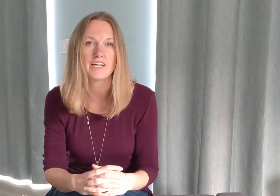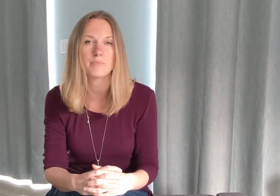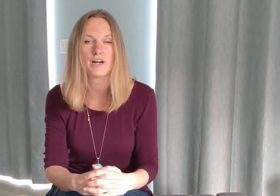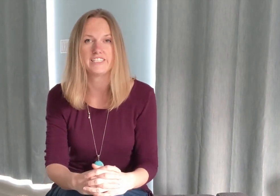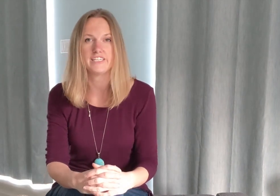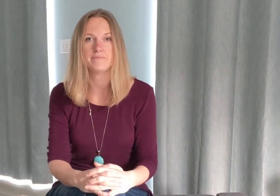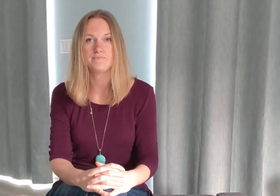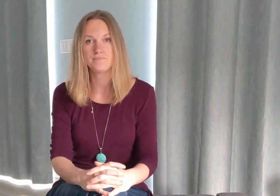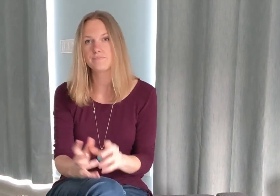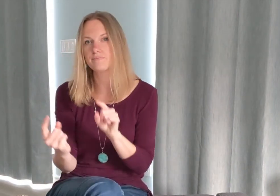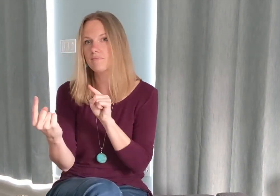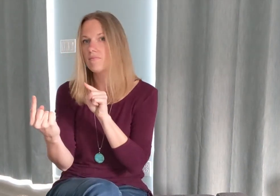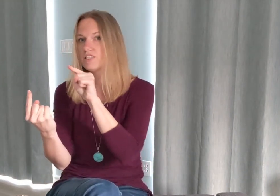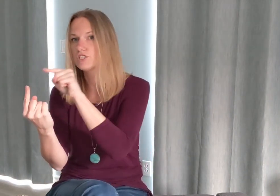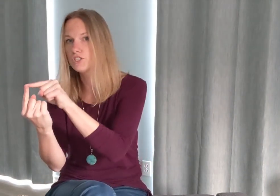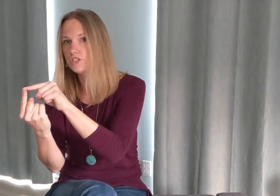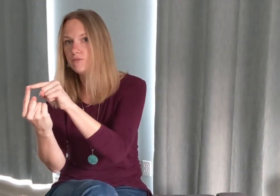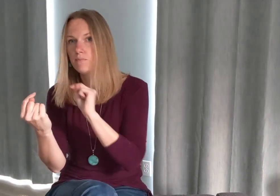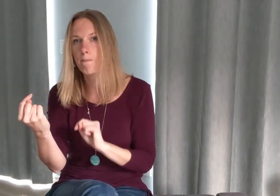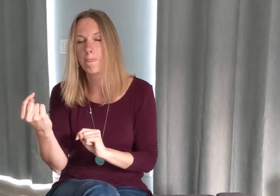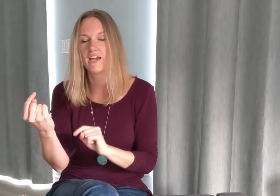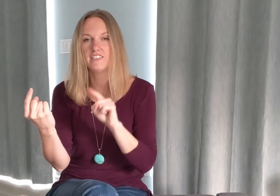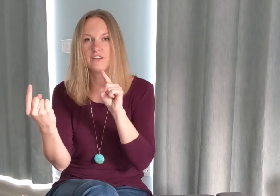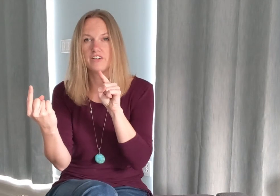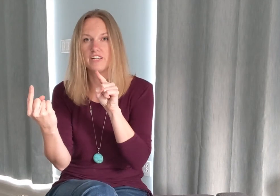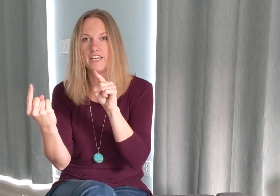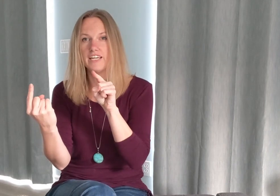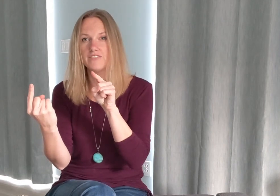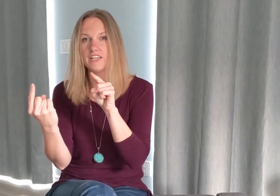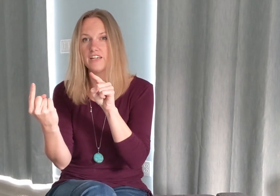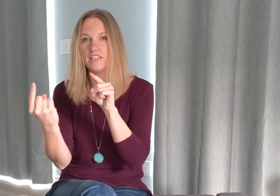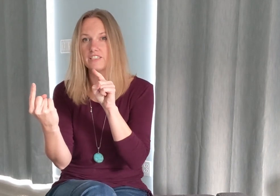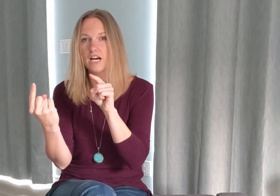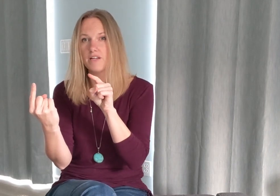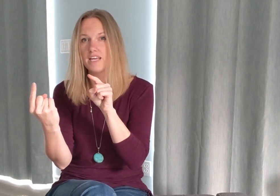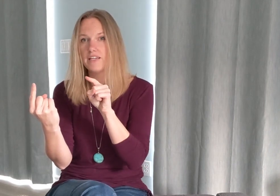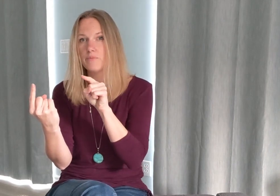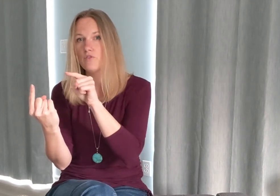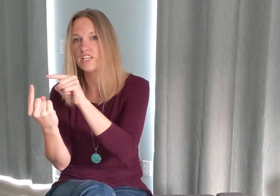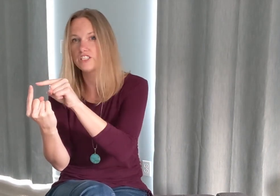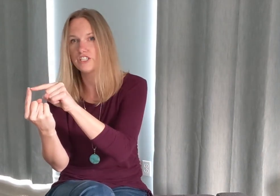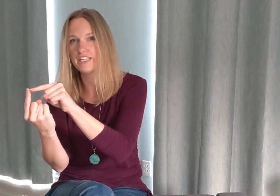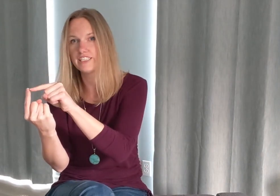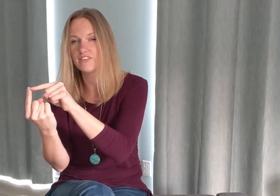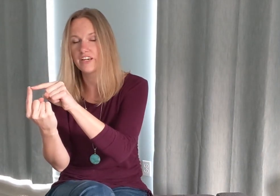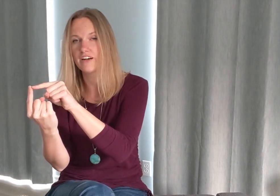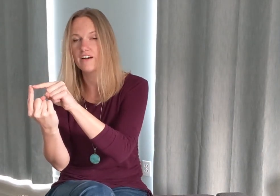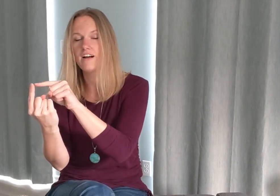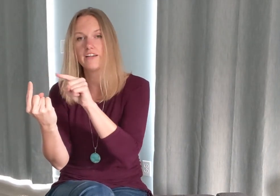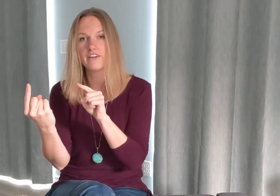depression. Two. Okay, so you have your index finger on your dominant hand moving to your index finger on your